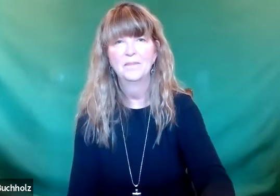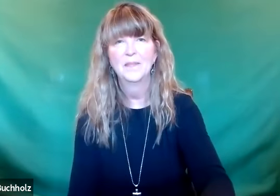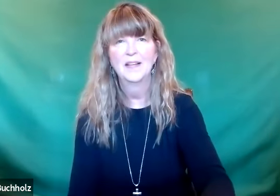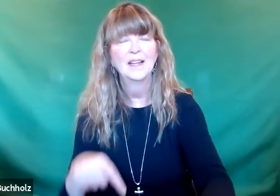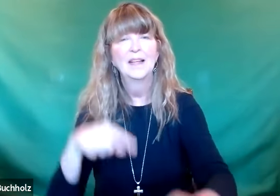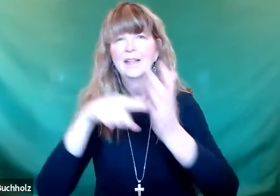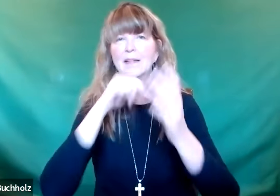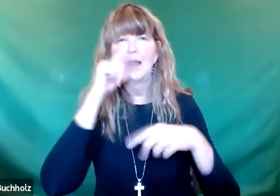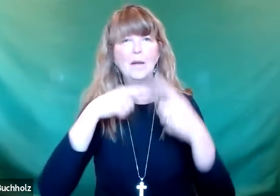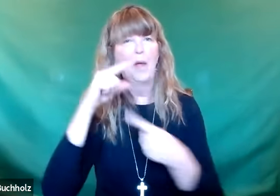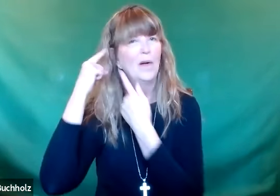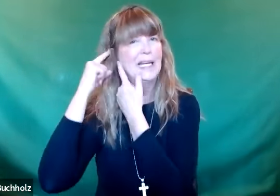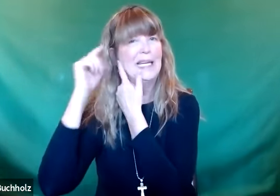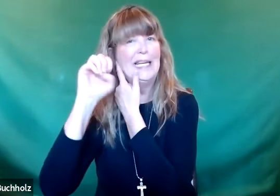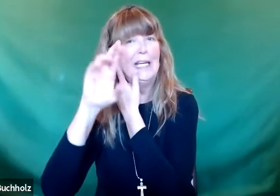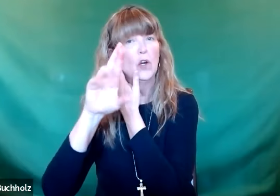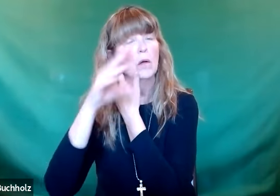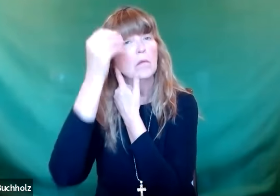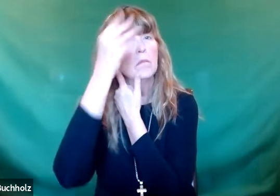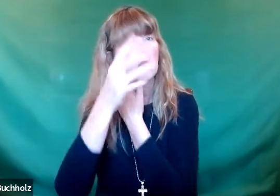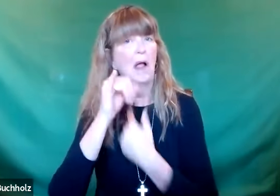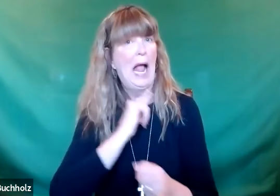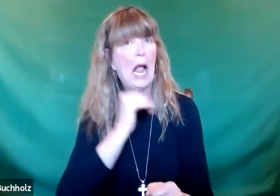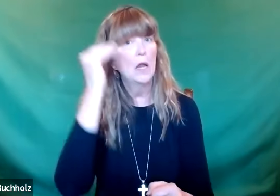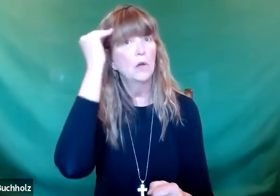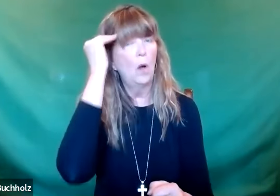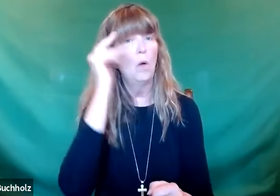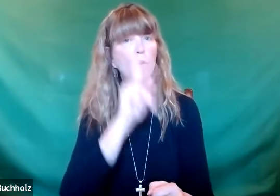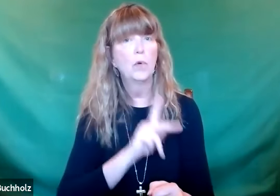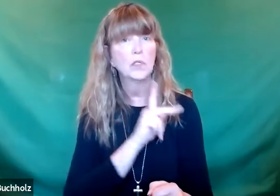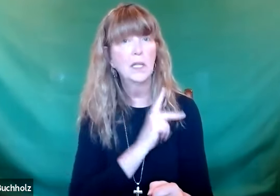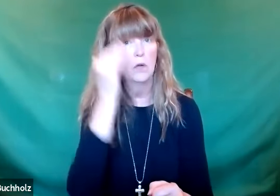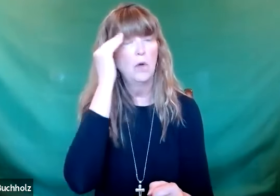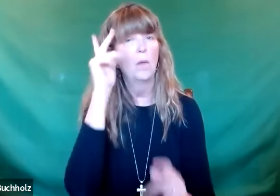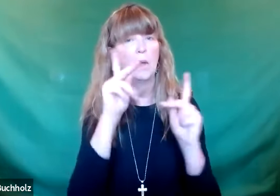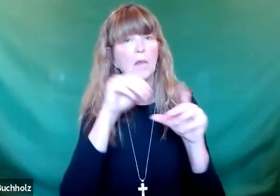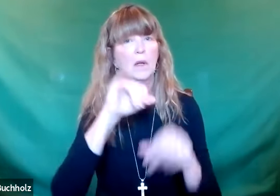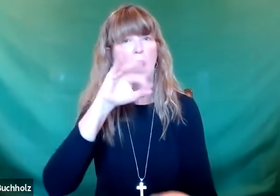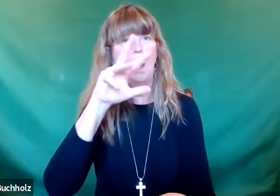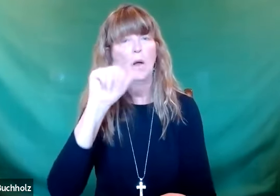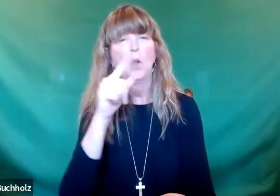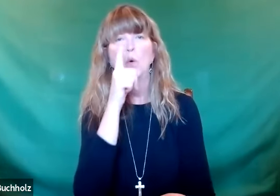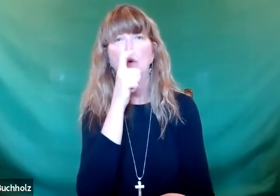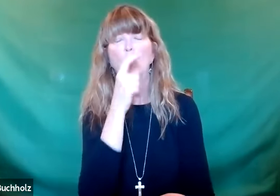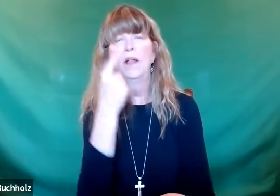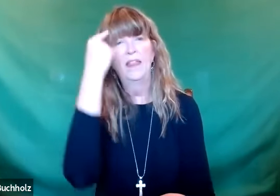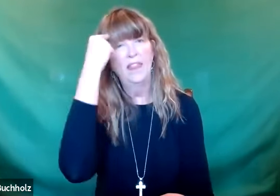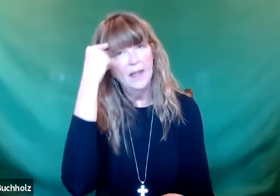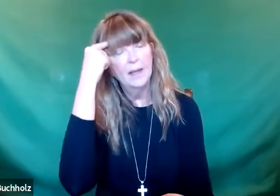to listen to the messages. Not talking about your physical ears. Now, I personally know people in